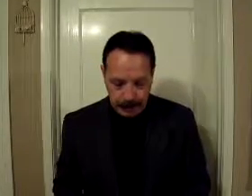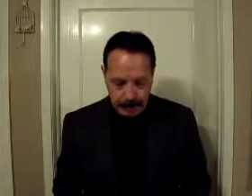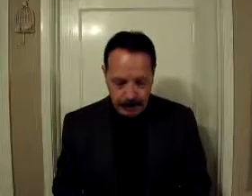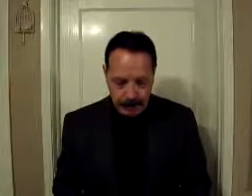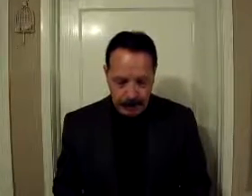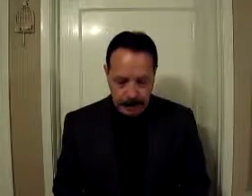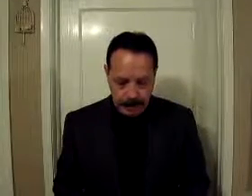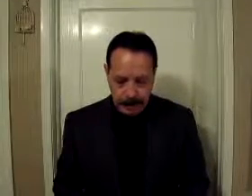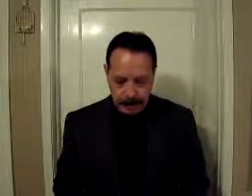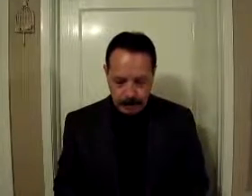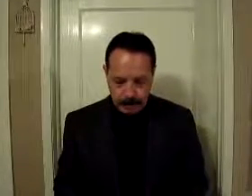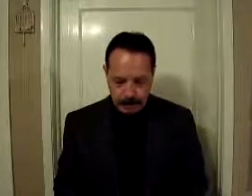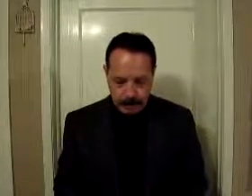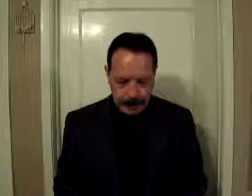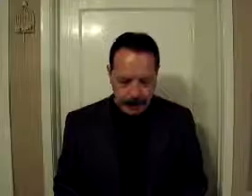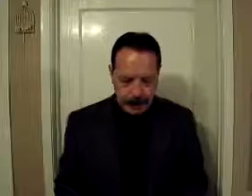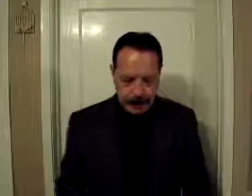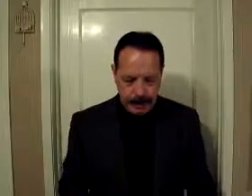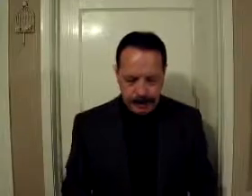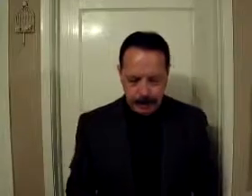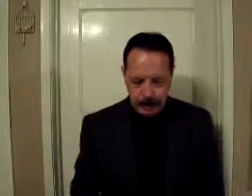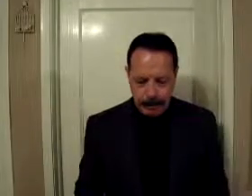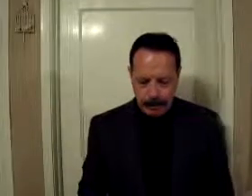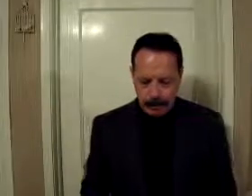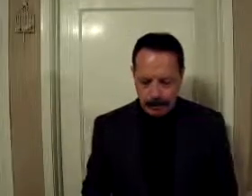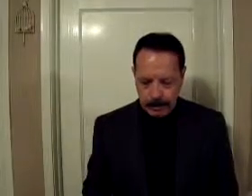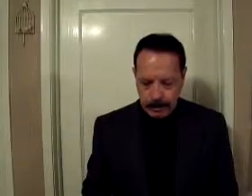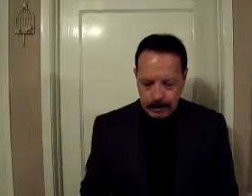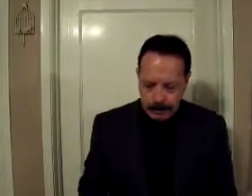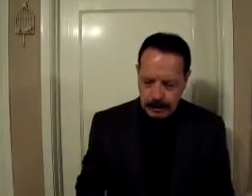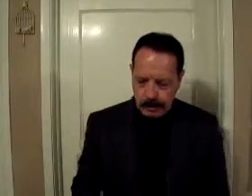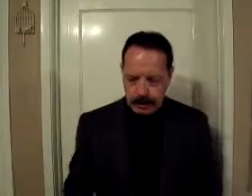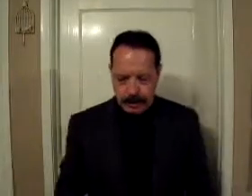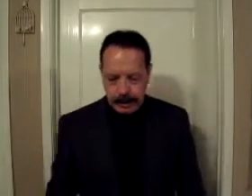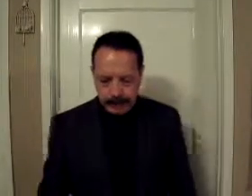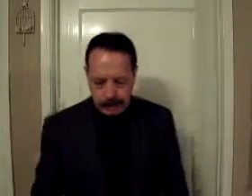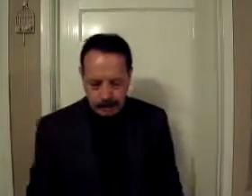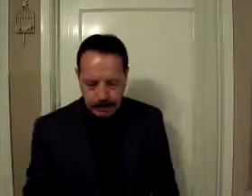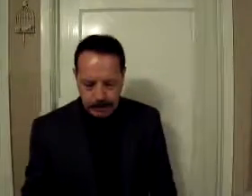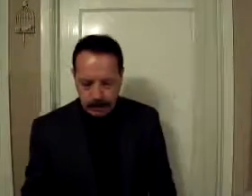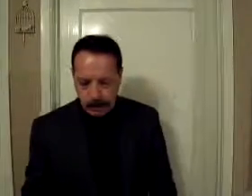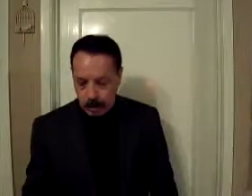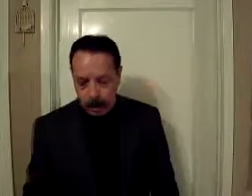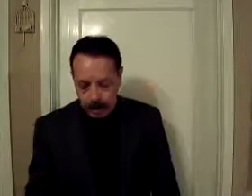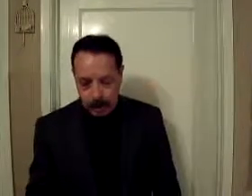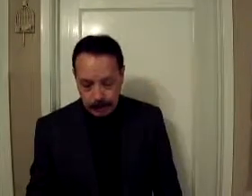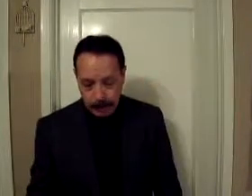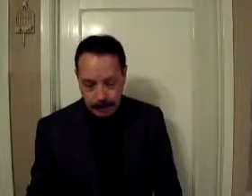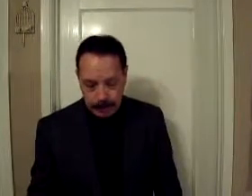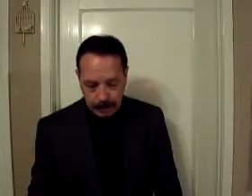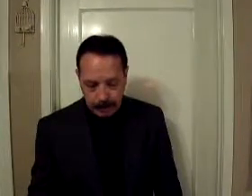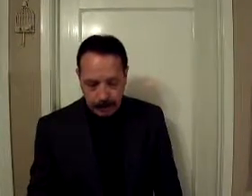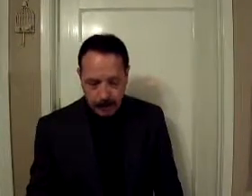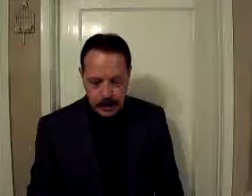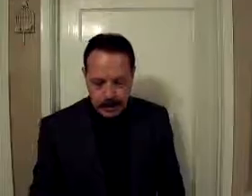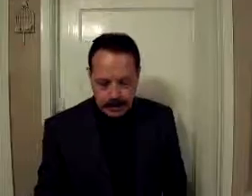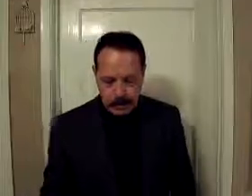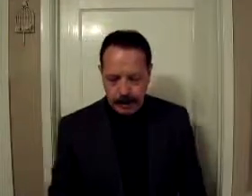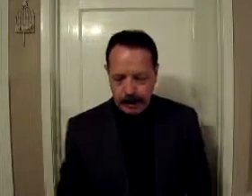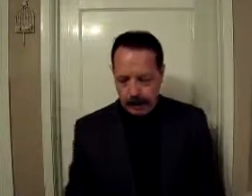in his letters, speaking in them these matters. His letters contain some things that are hard to understand, which ignorant and